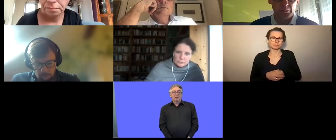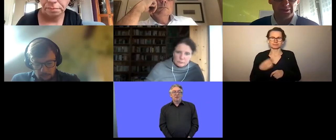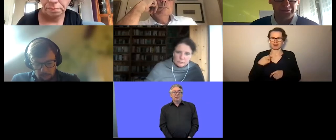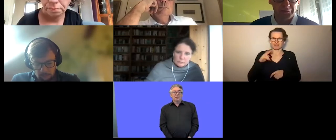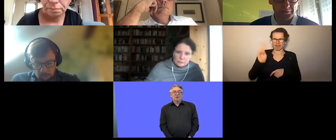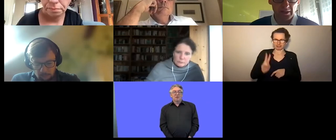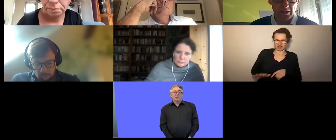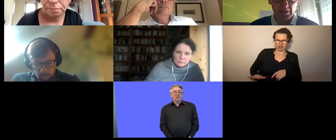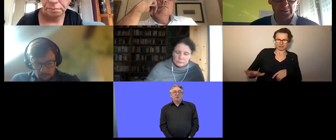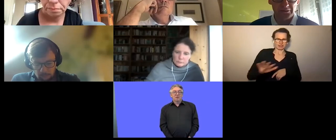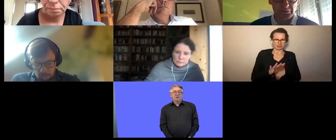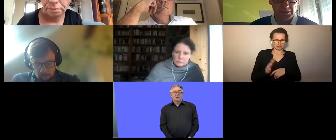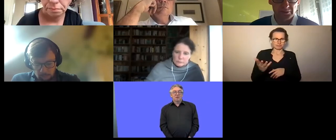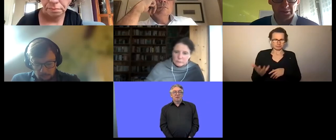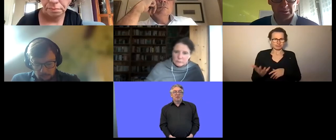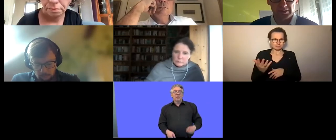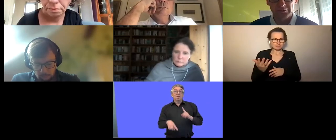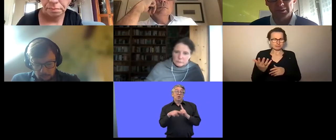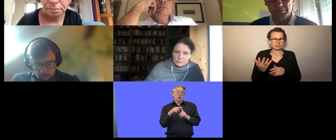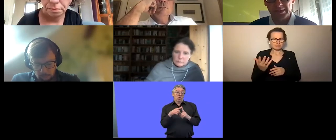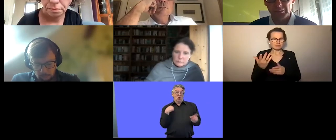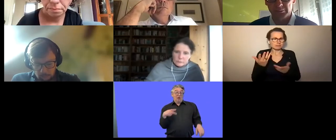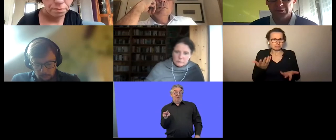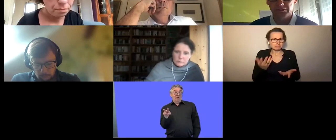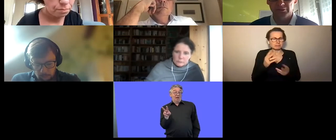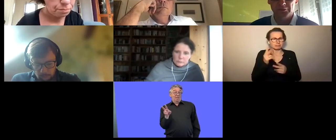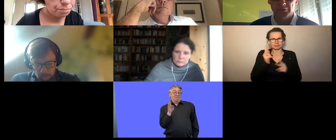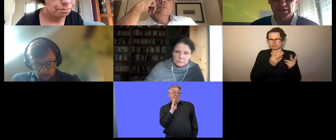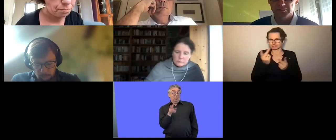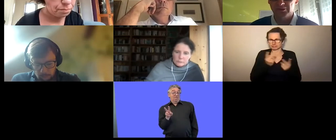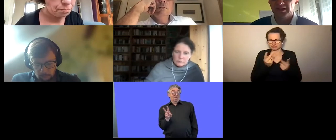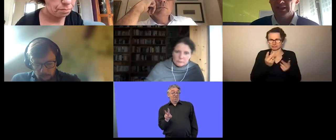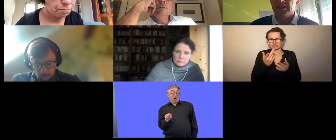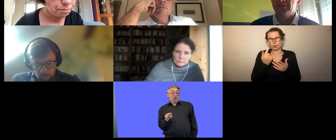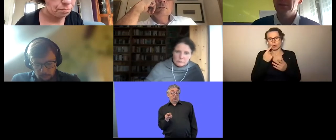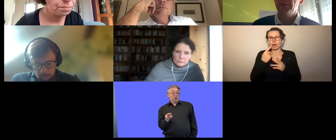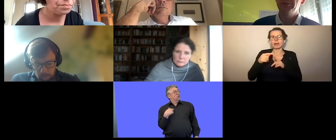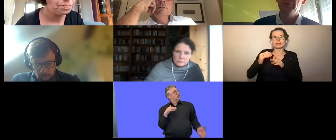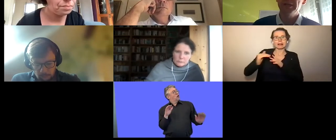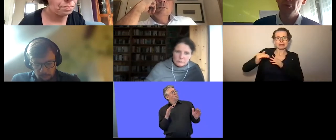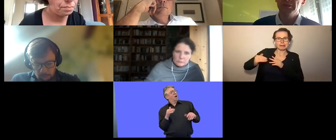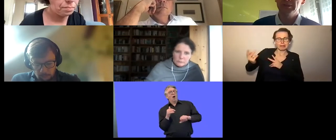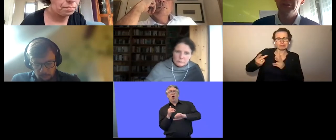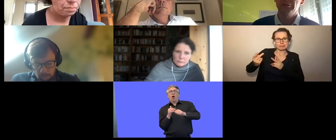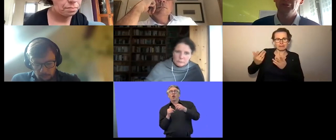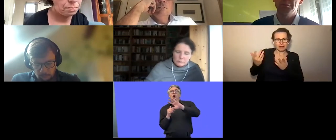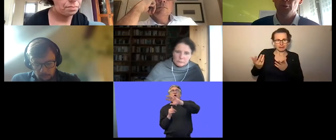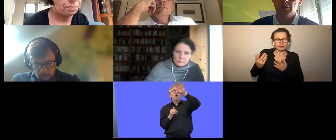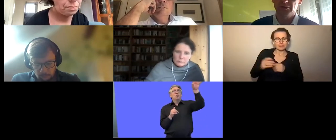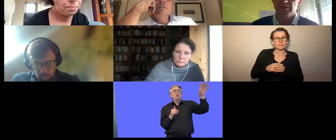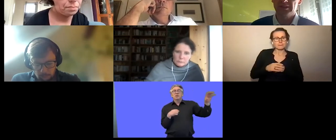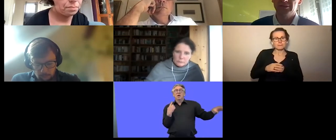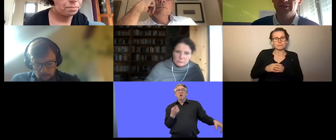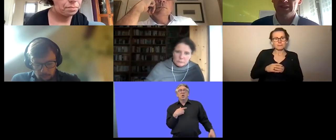what differs from our situation uh if we compare with some other countries is that what is very important is the